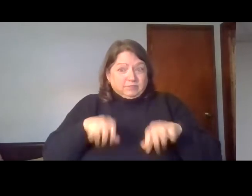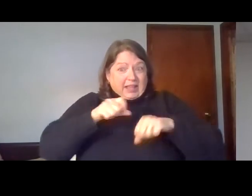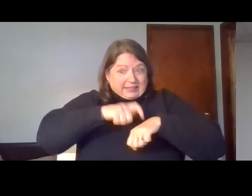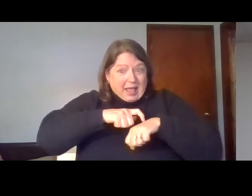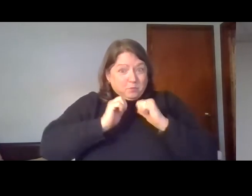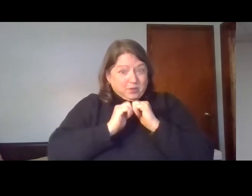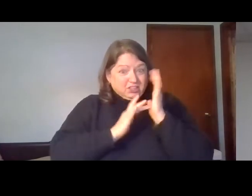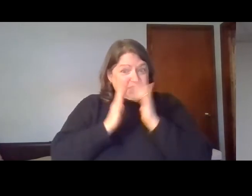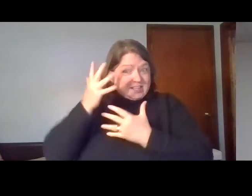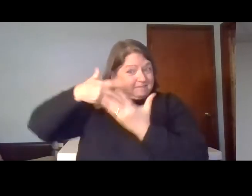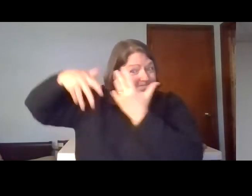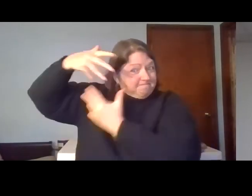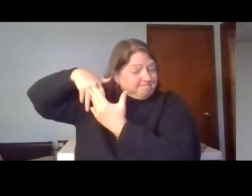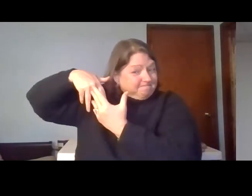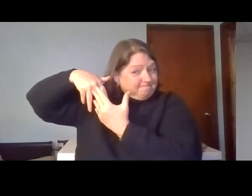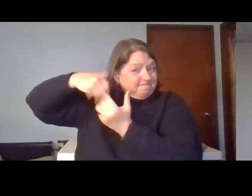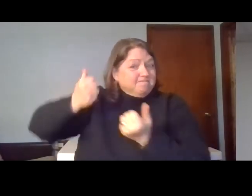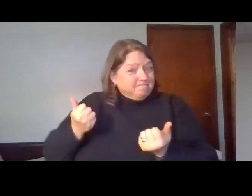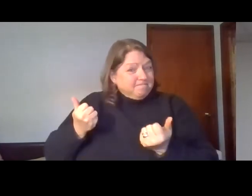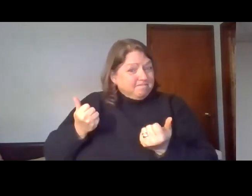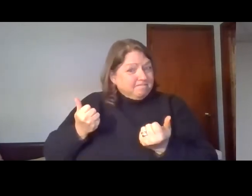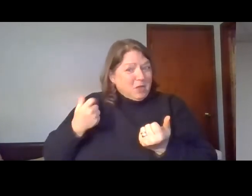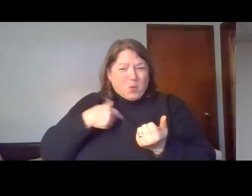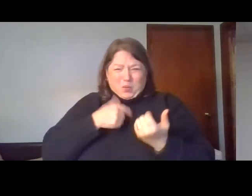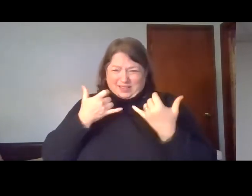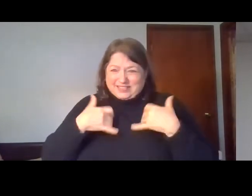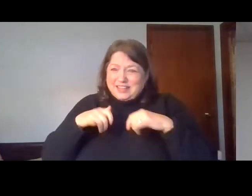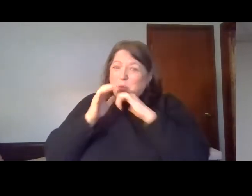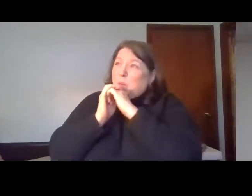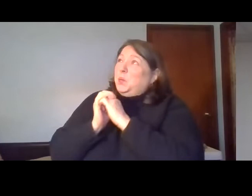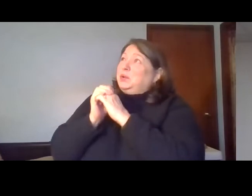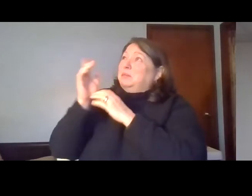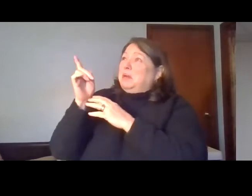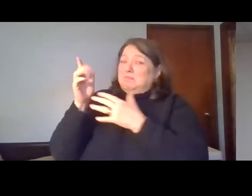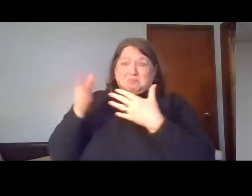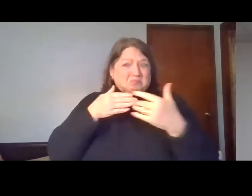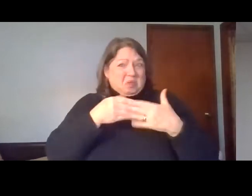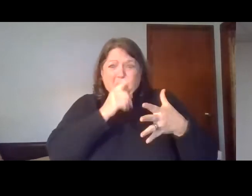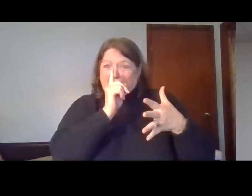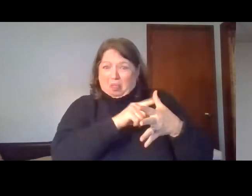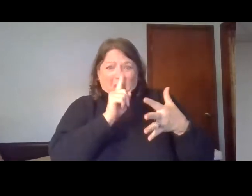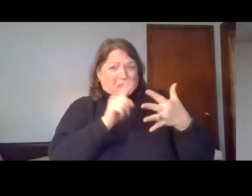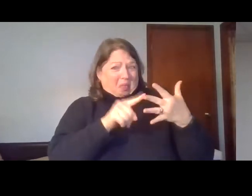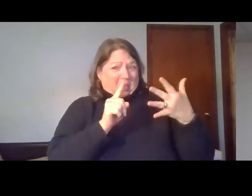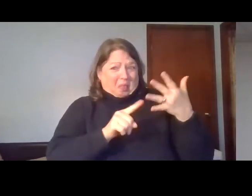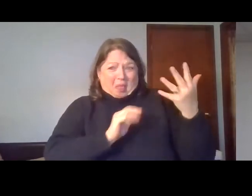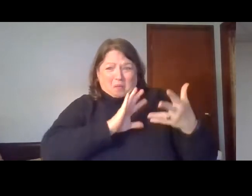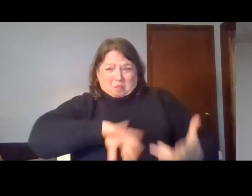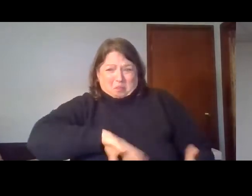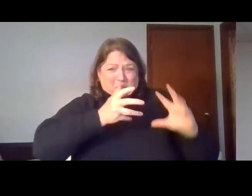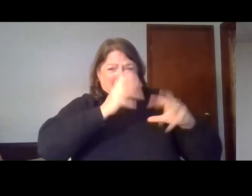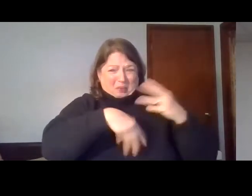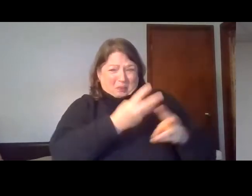Isn't it awesome to know that we can still worship Him with everything that's going on in our world, with all the chaos and